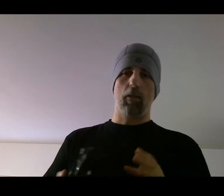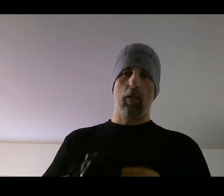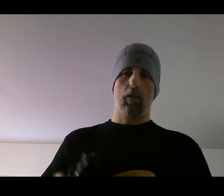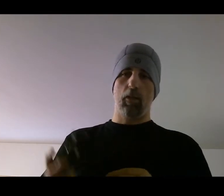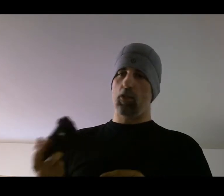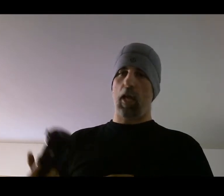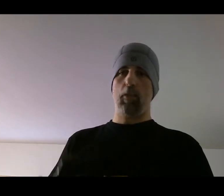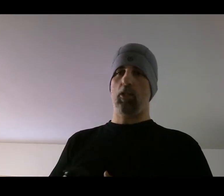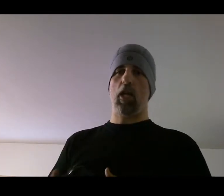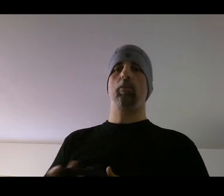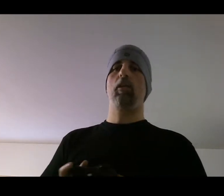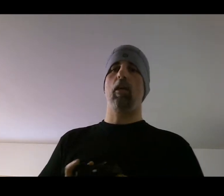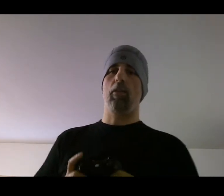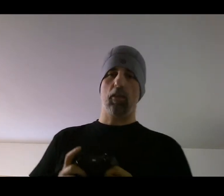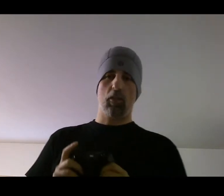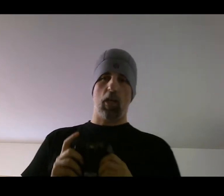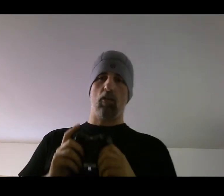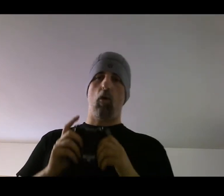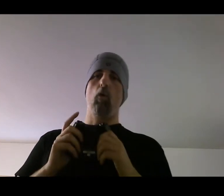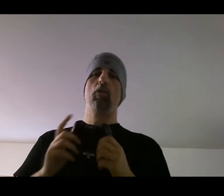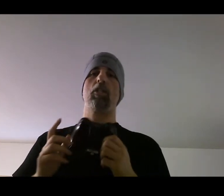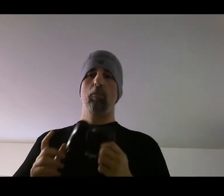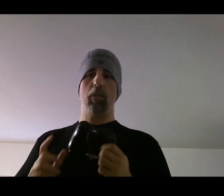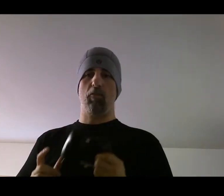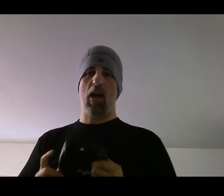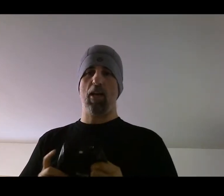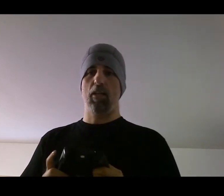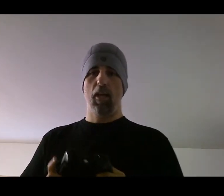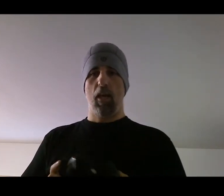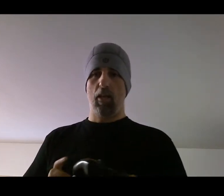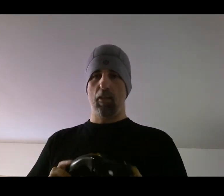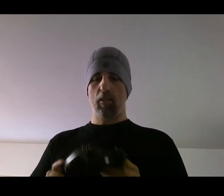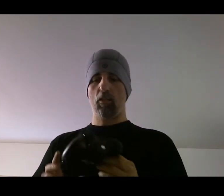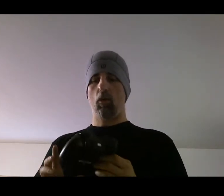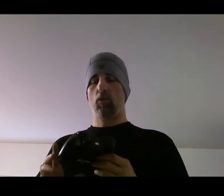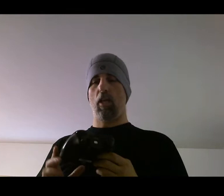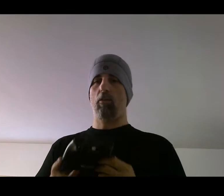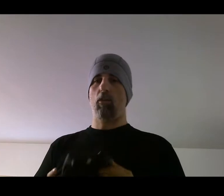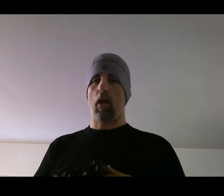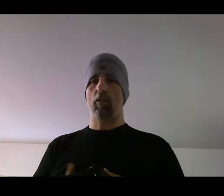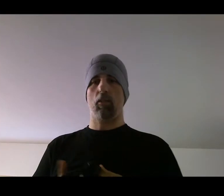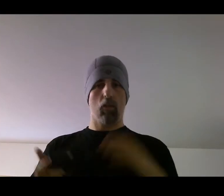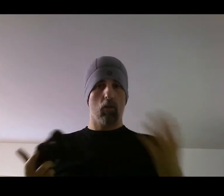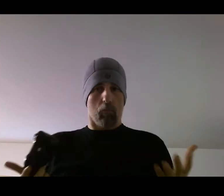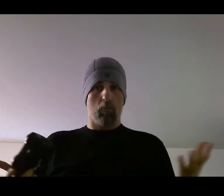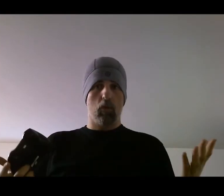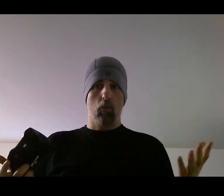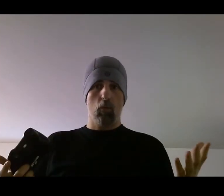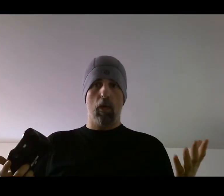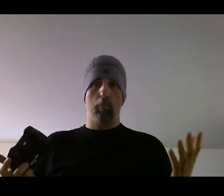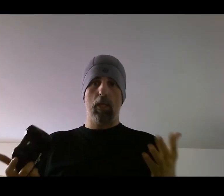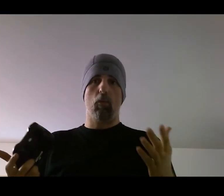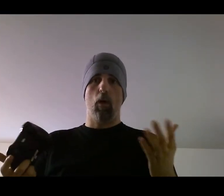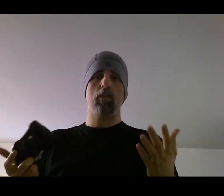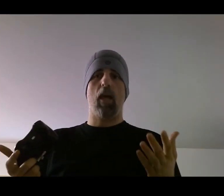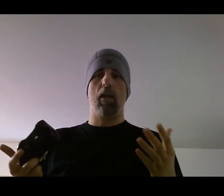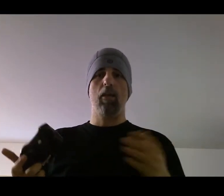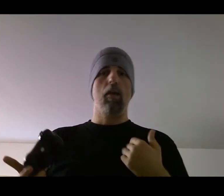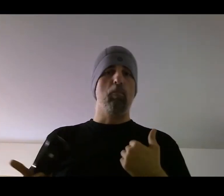than champion. Champion. I think they tried to oversimplify it. And I think this goes down to has to it being, once again, me